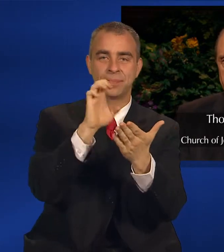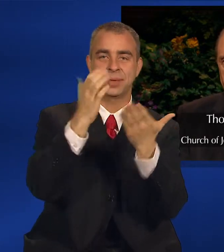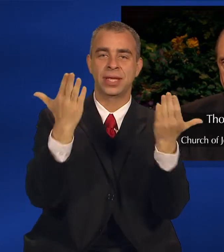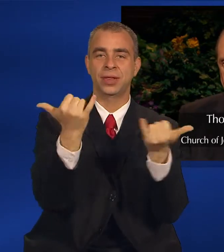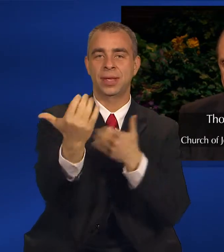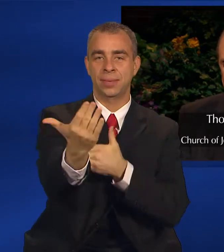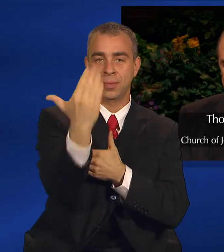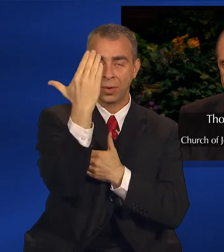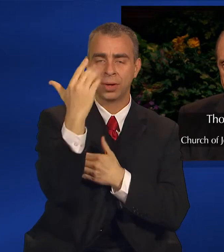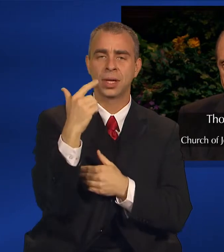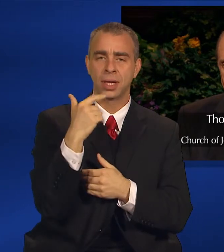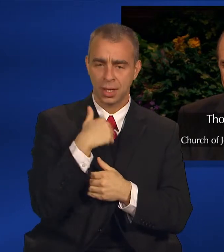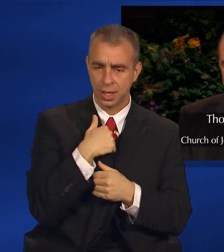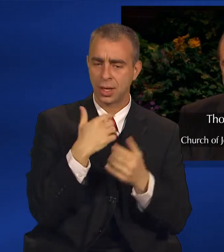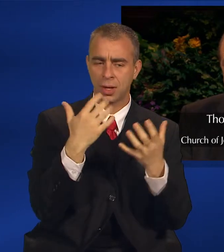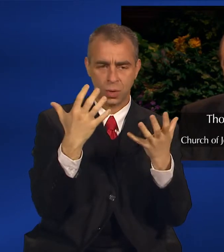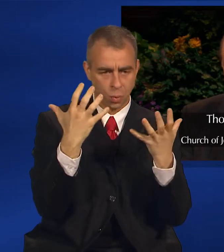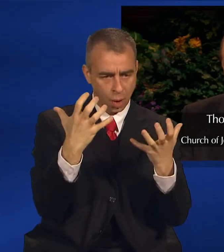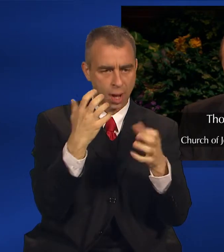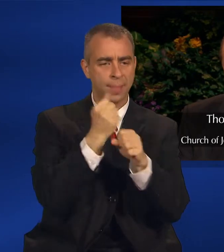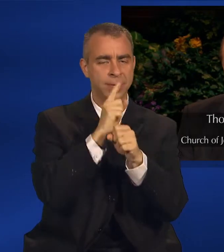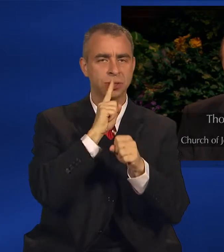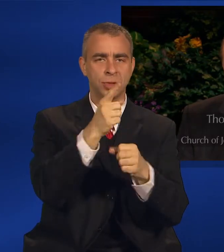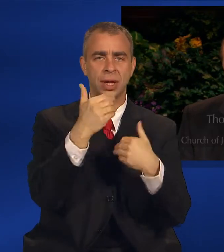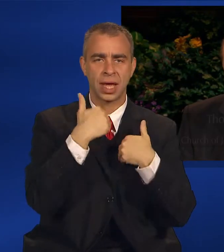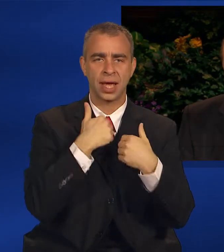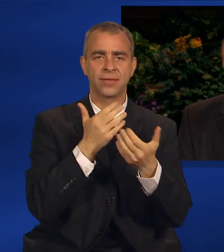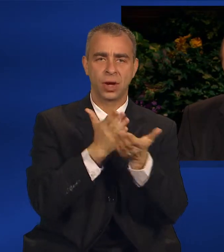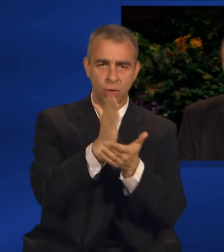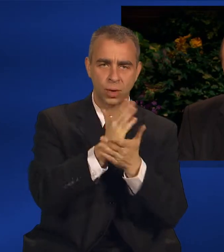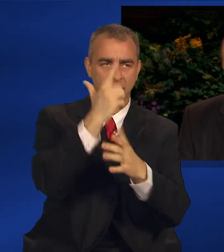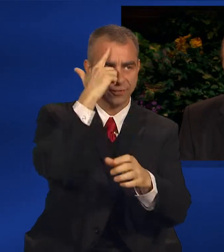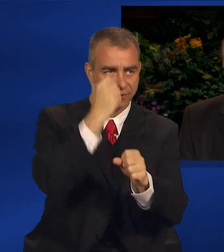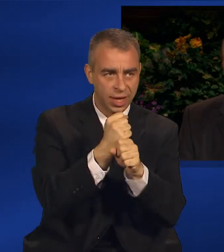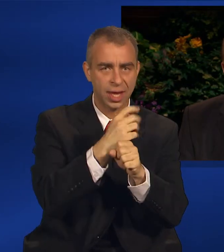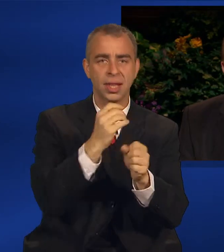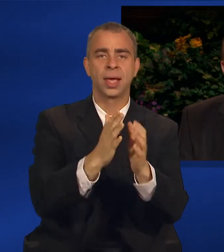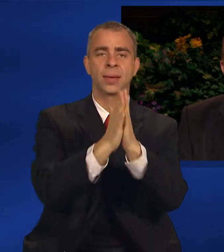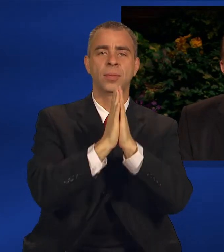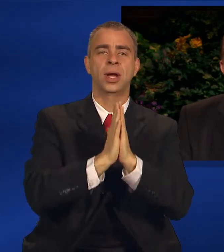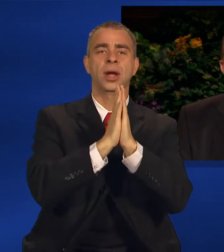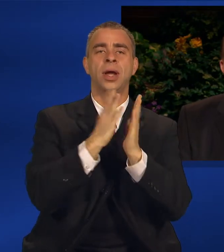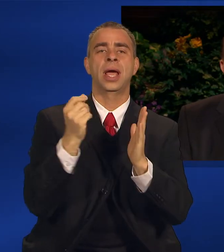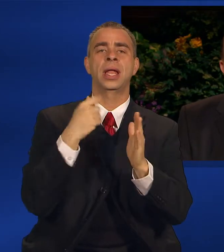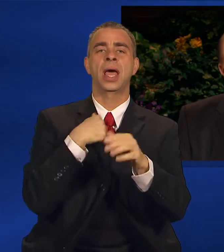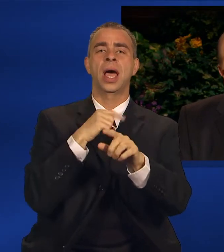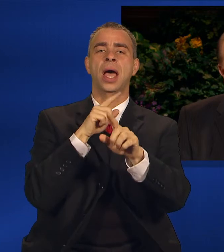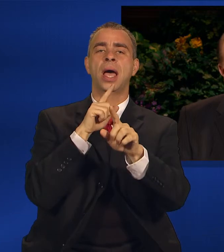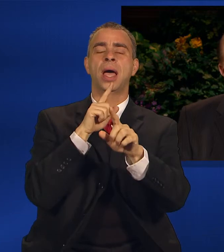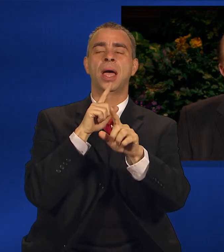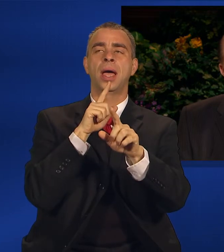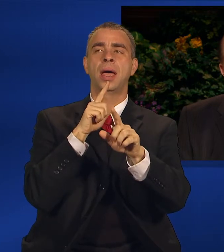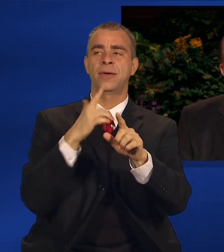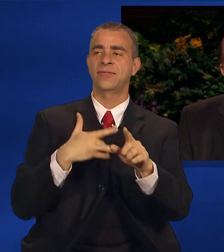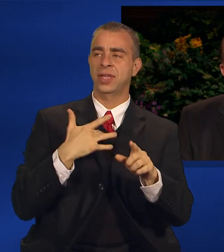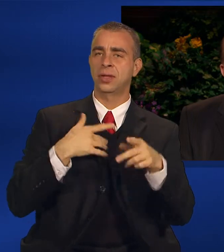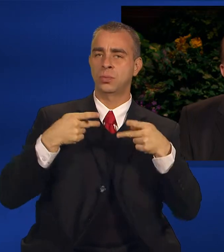interest in your faith and prayers as I respond to the privilege to address you.